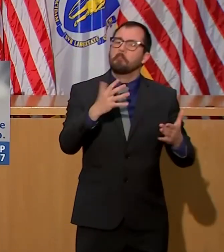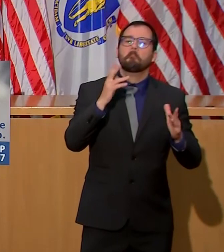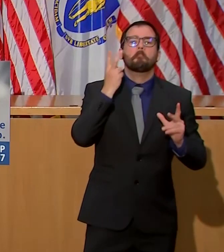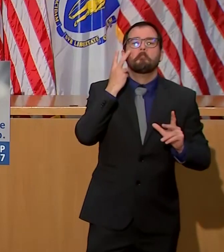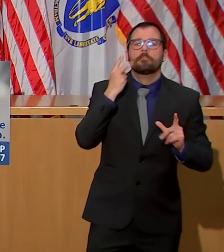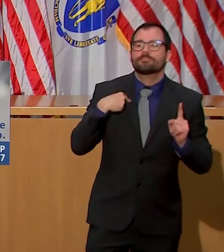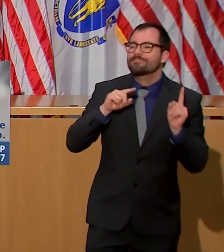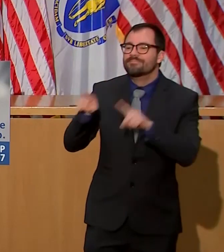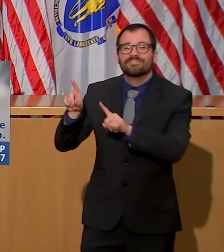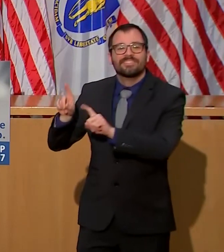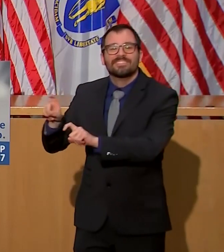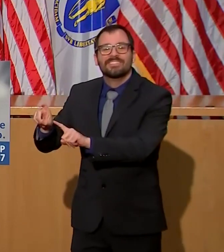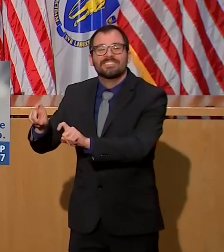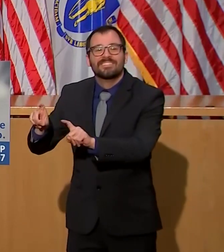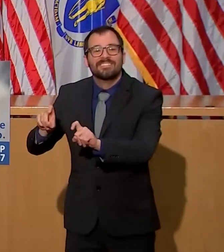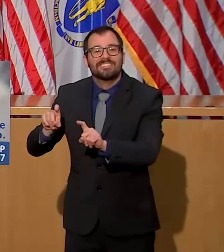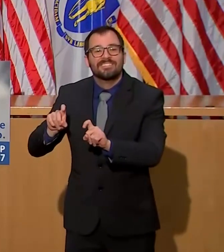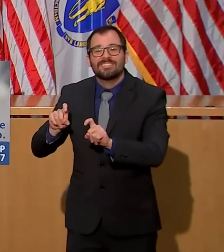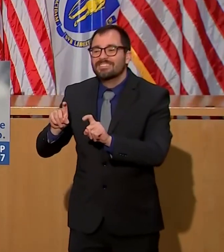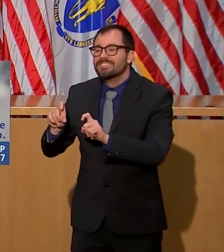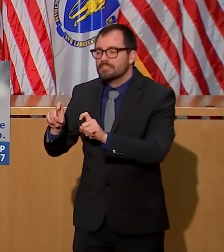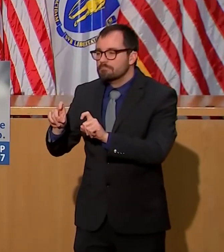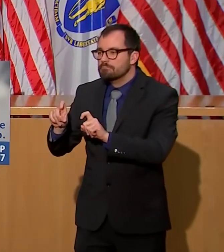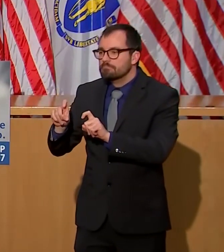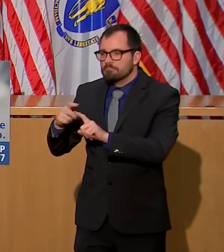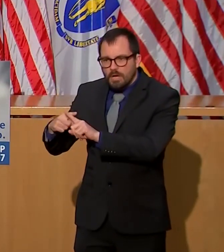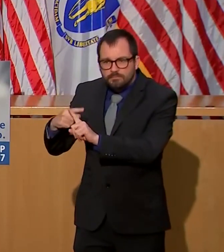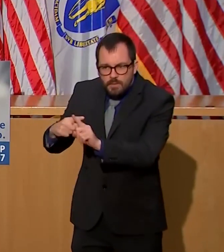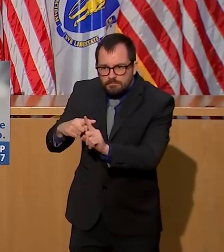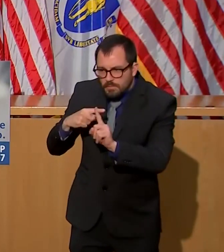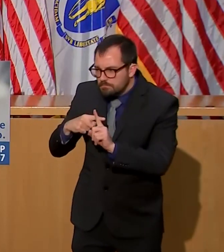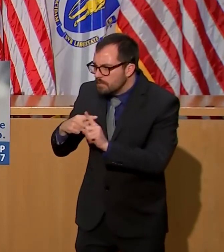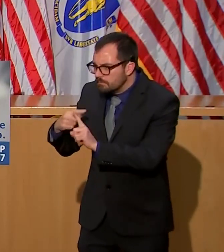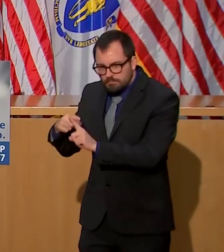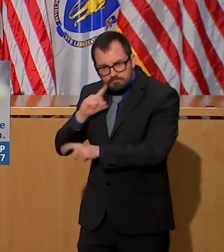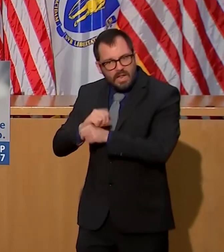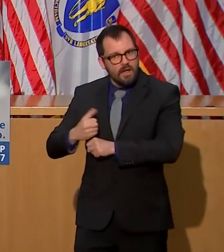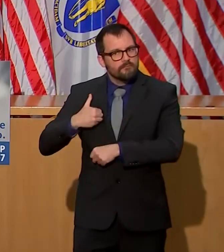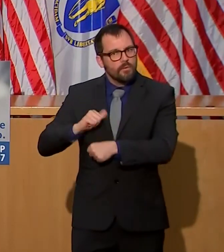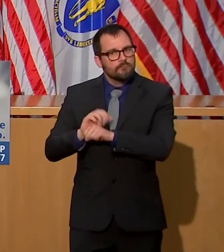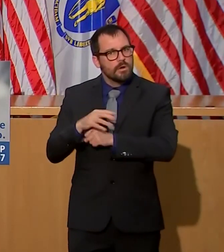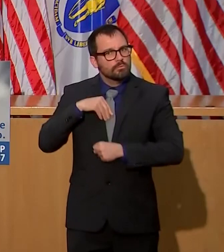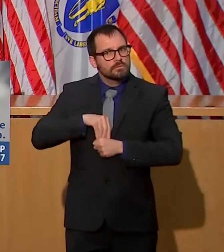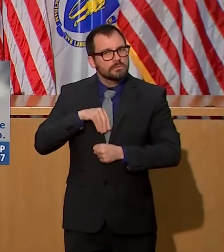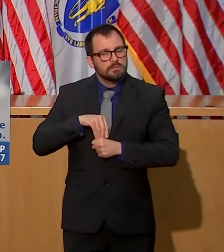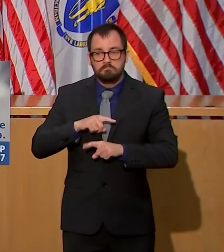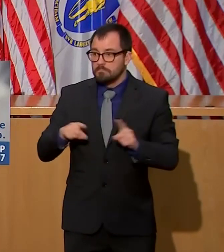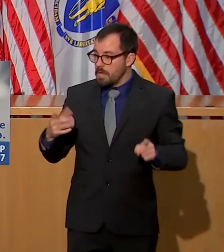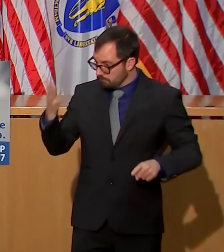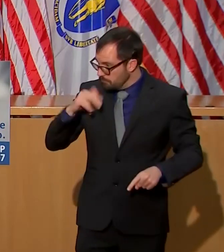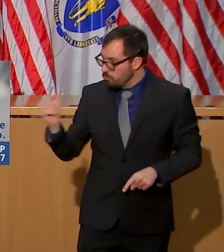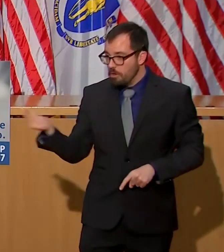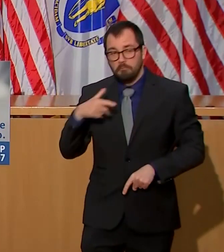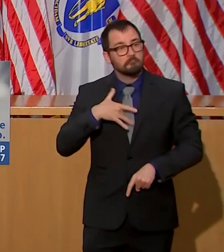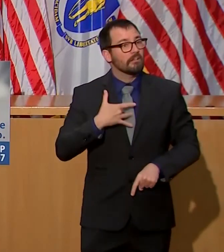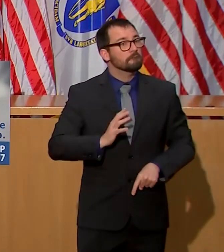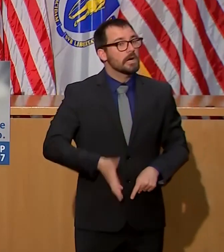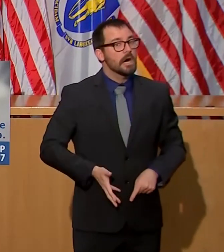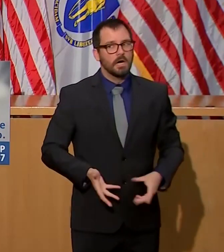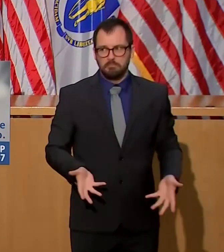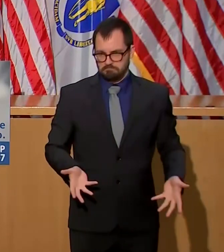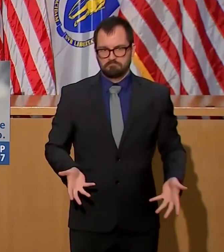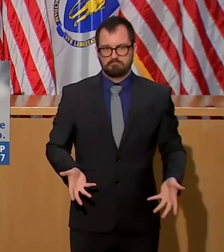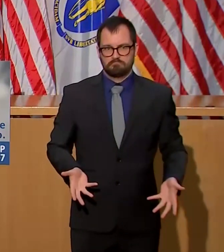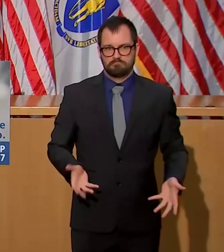This requires everyone to be more vigilant about staff and other people working in these facilities. In many cases, staff interact